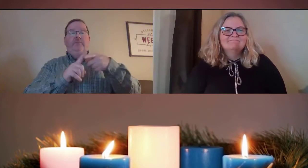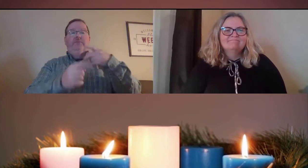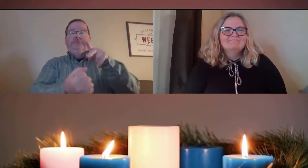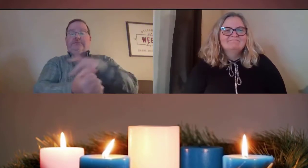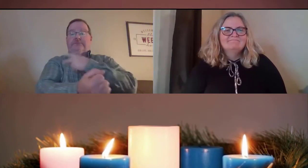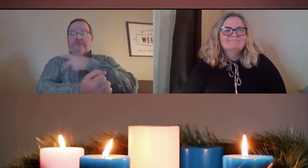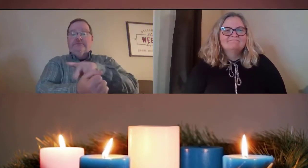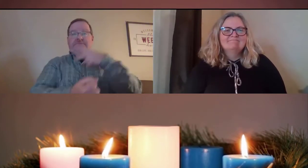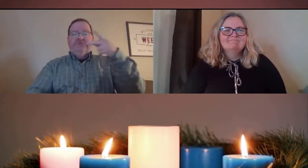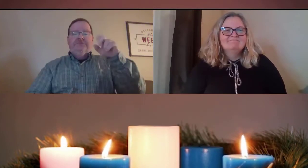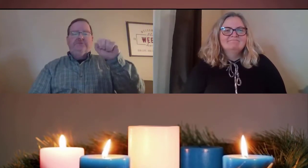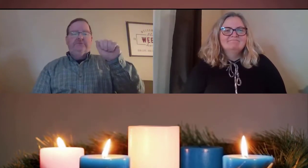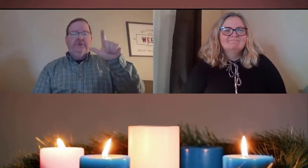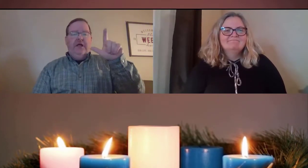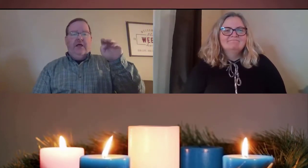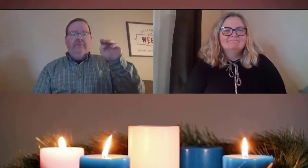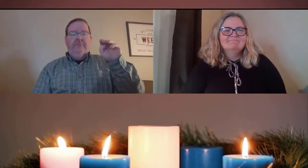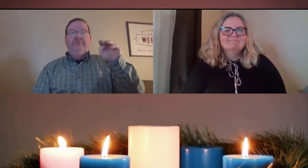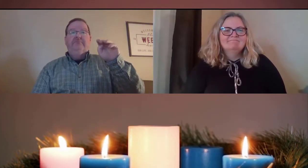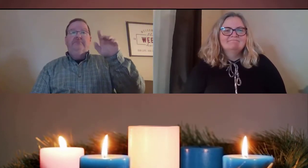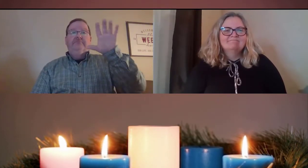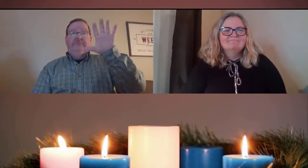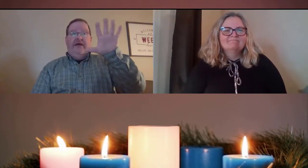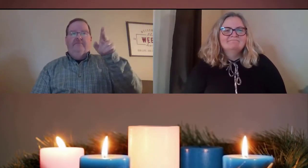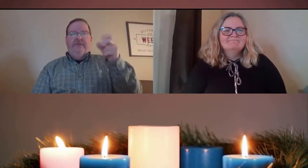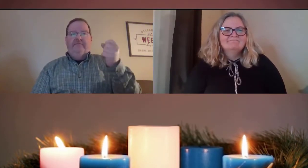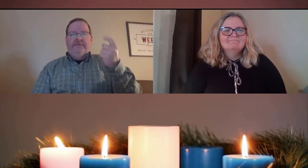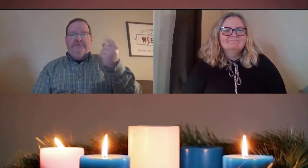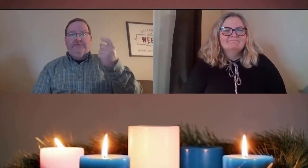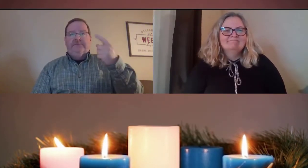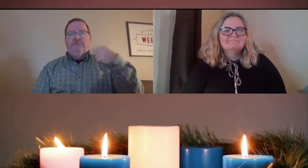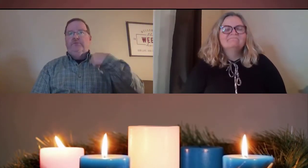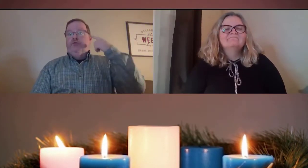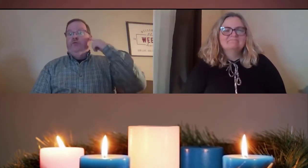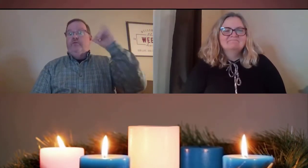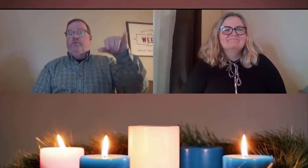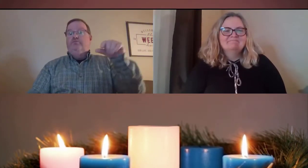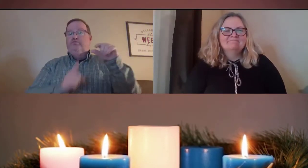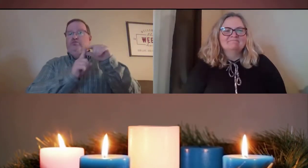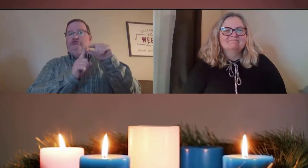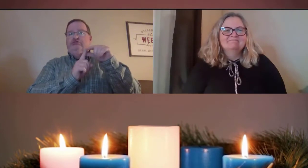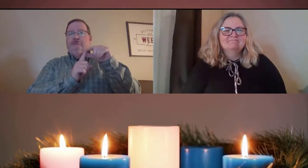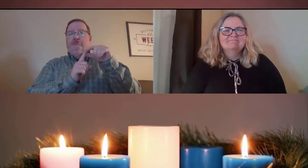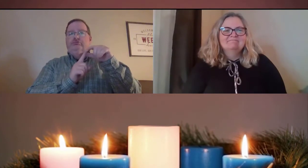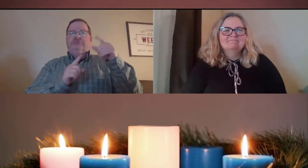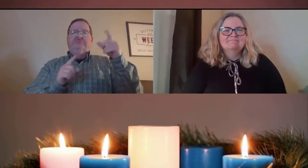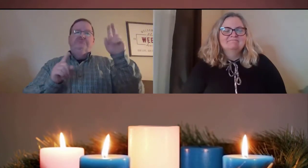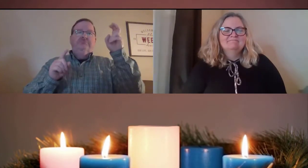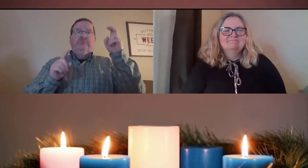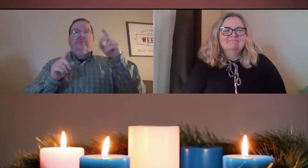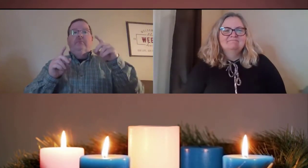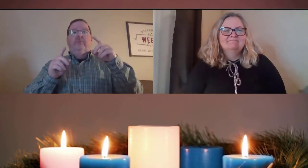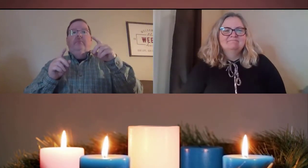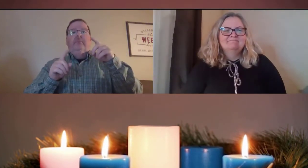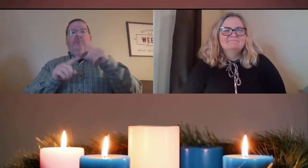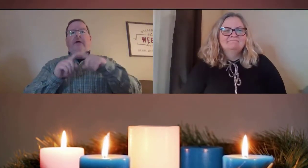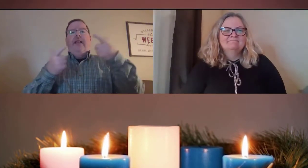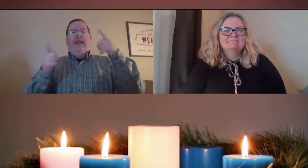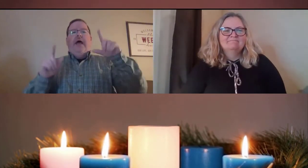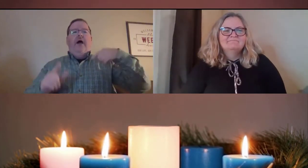So we're looking at Psalm 5 verse 11, it says, hear these words,